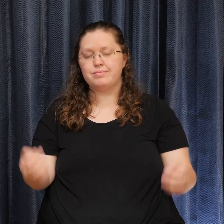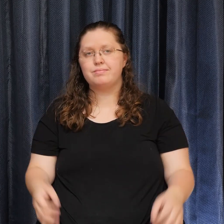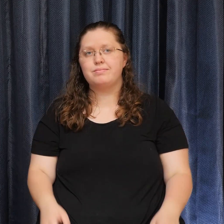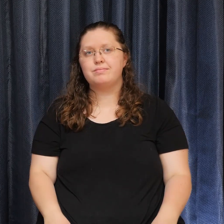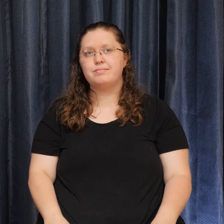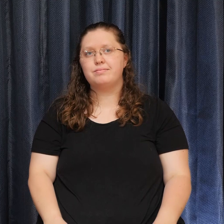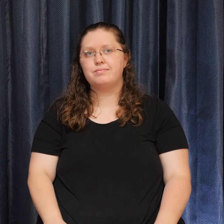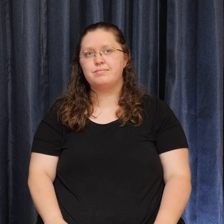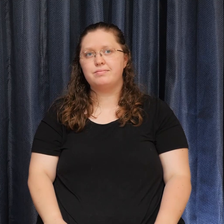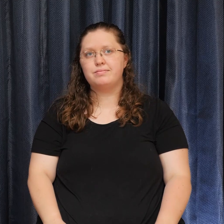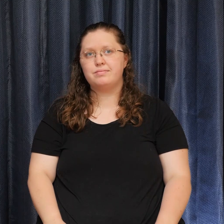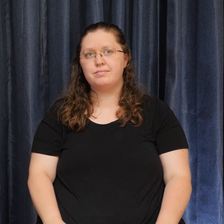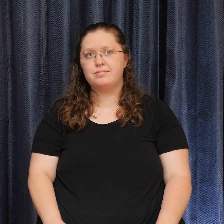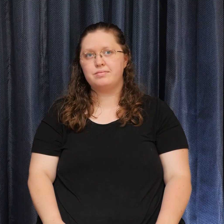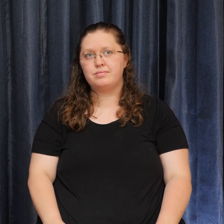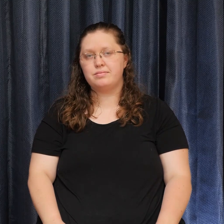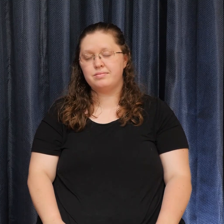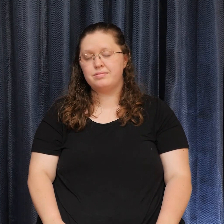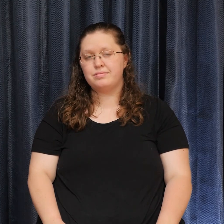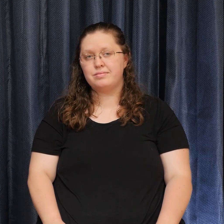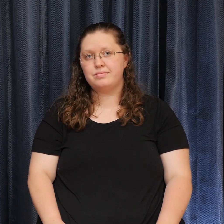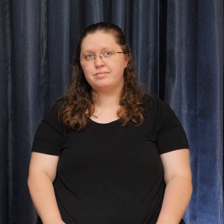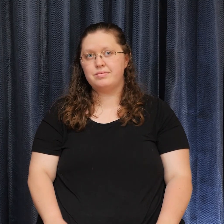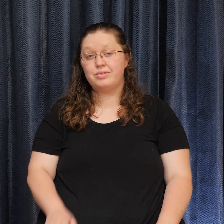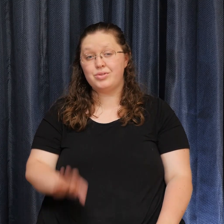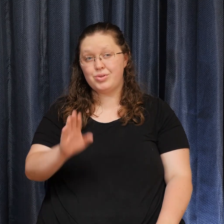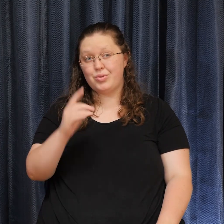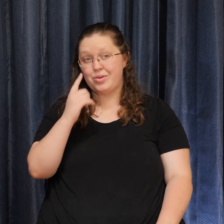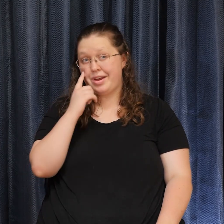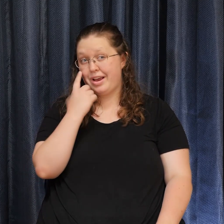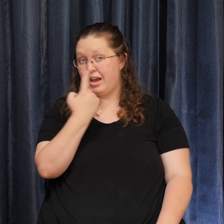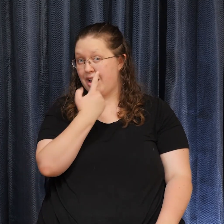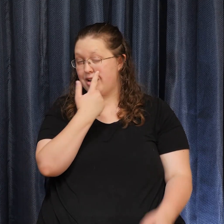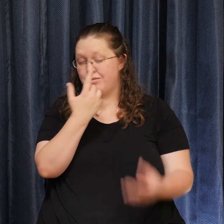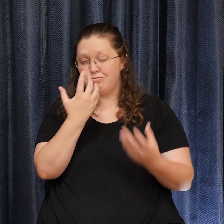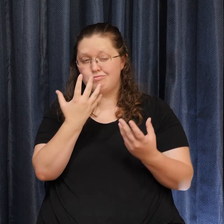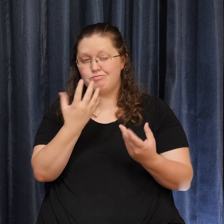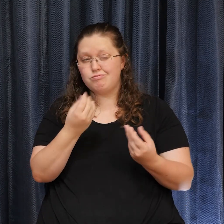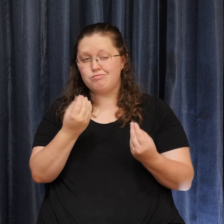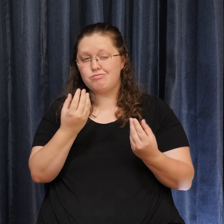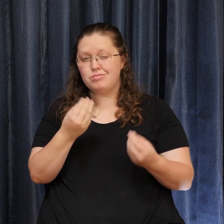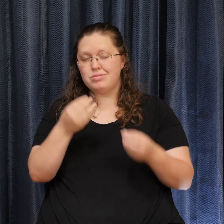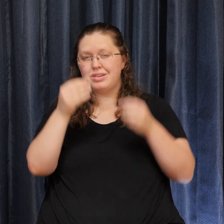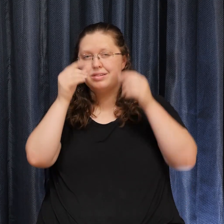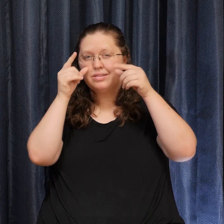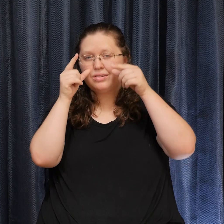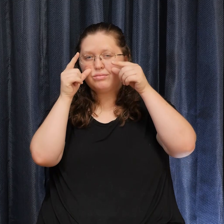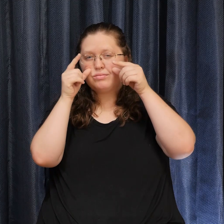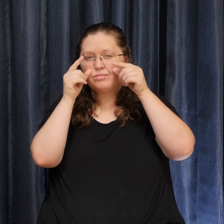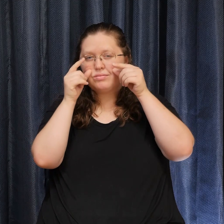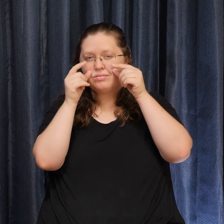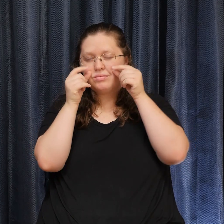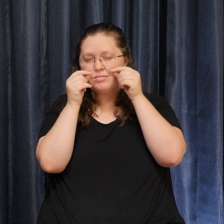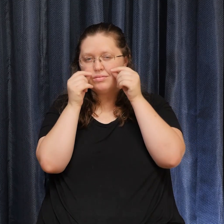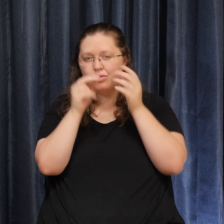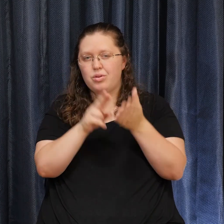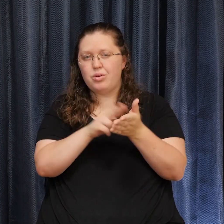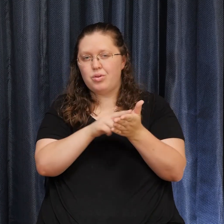As you gently close your outer eyes, take this holy instant to travel